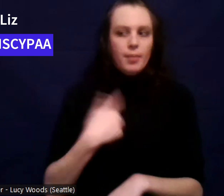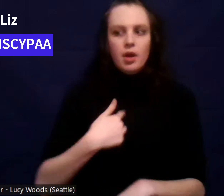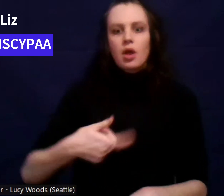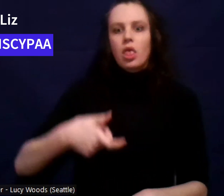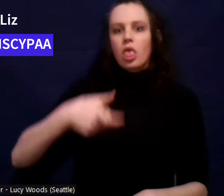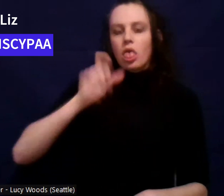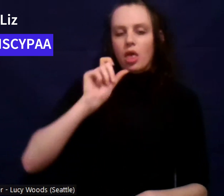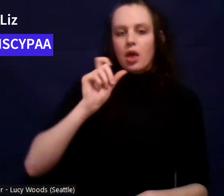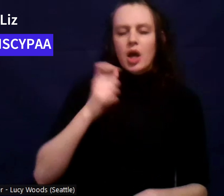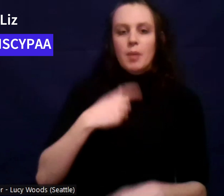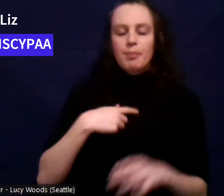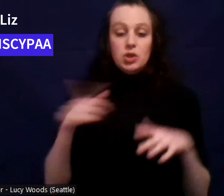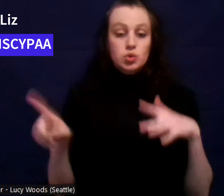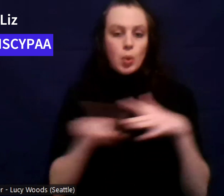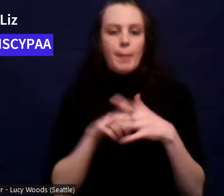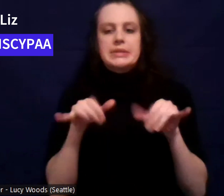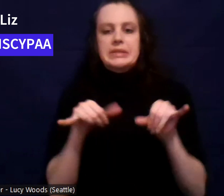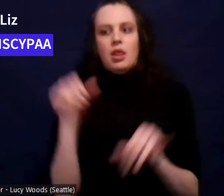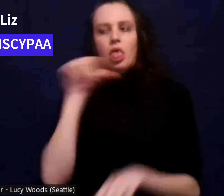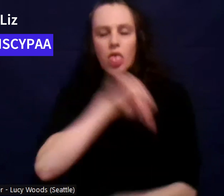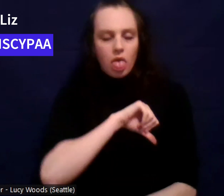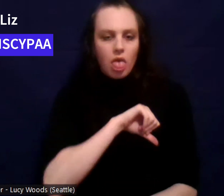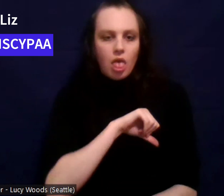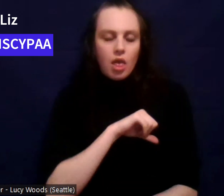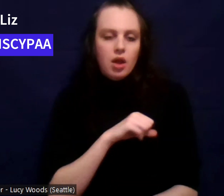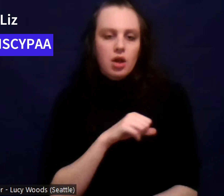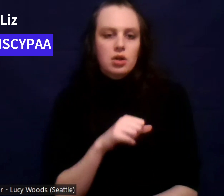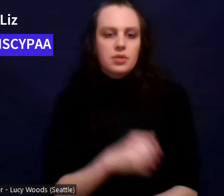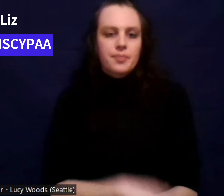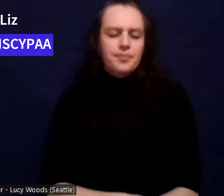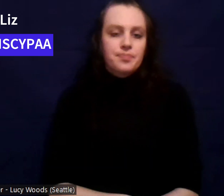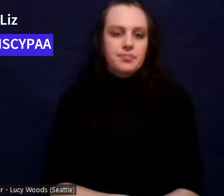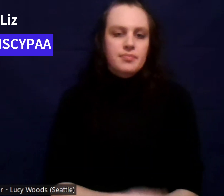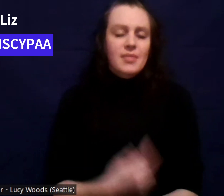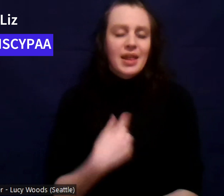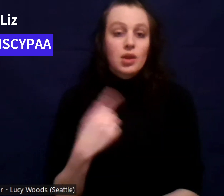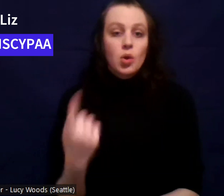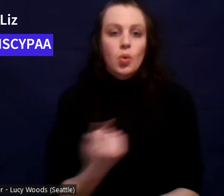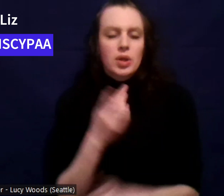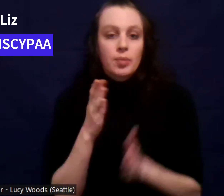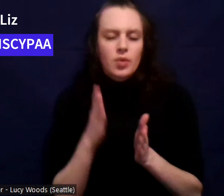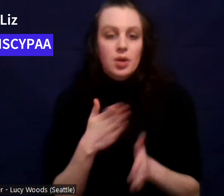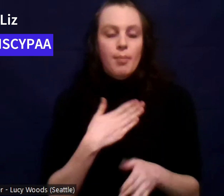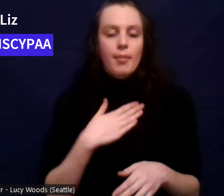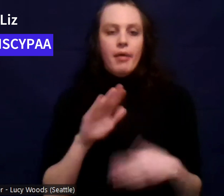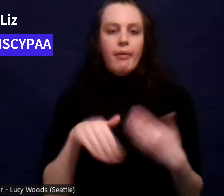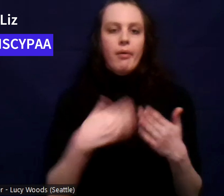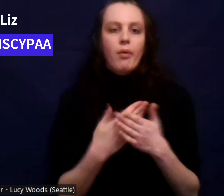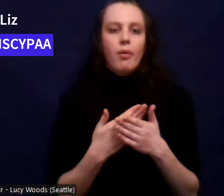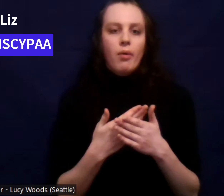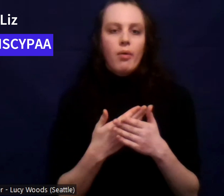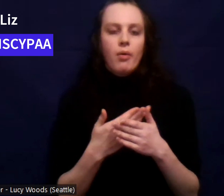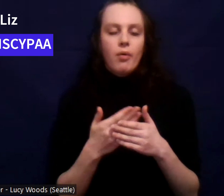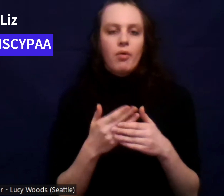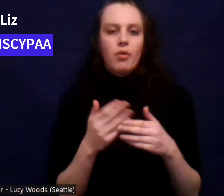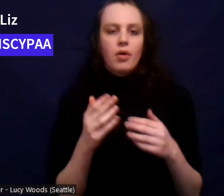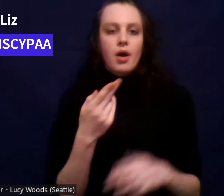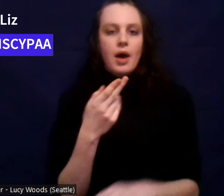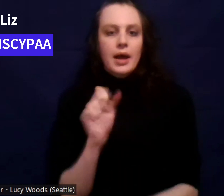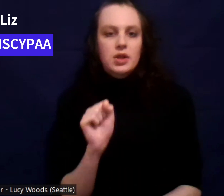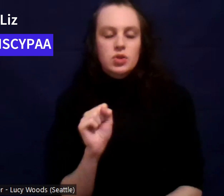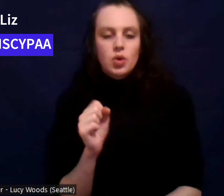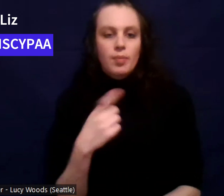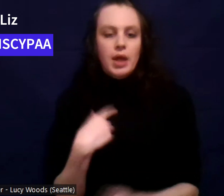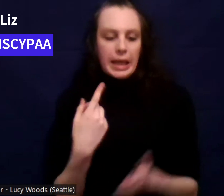literally showed up like still drunk, like to the meet. And that was the only one, my whole entire high school career that ever got, um, canceled.